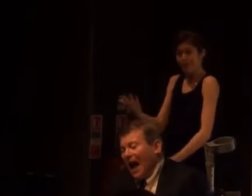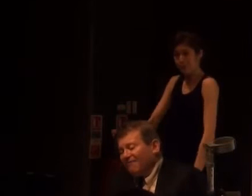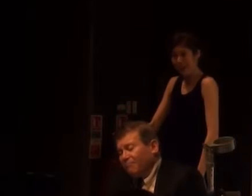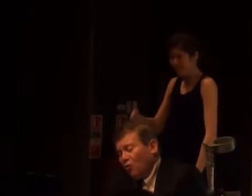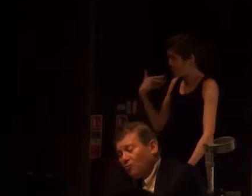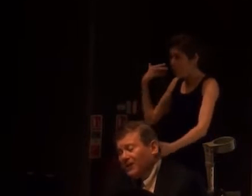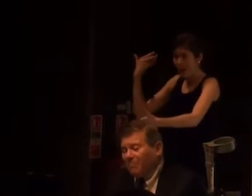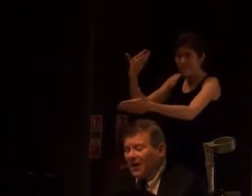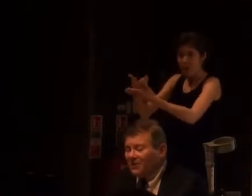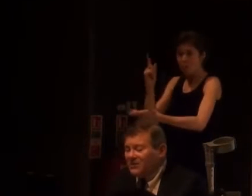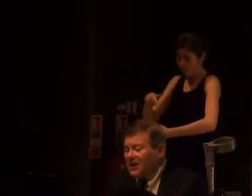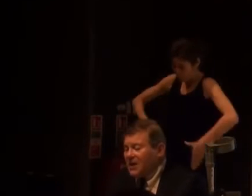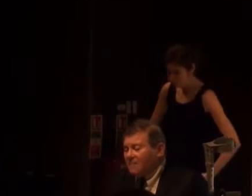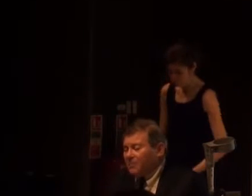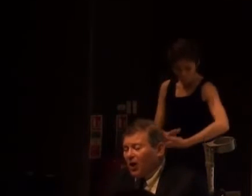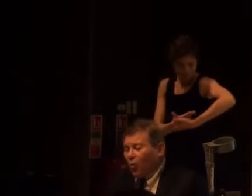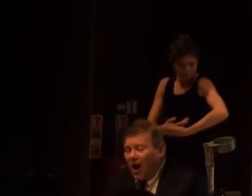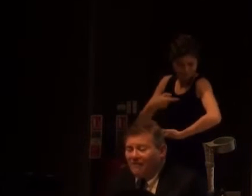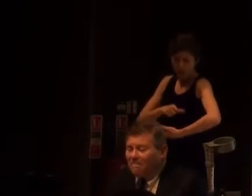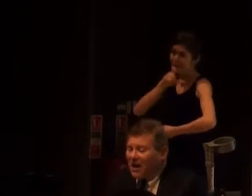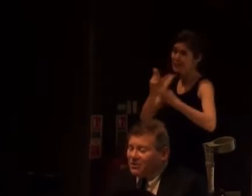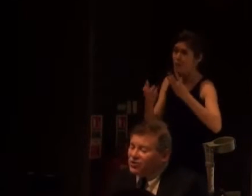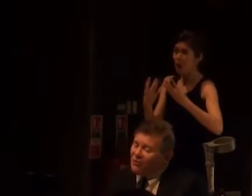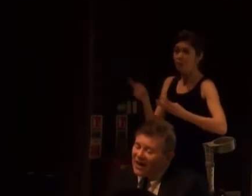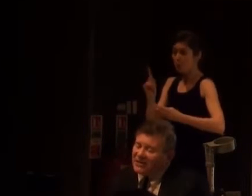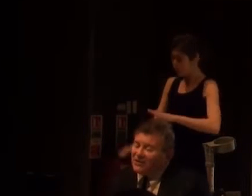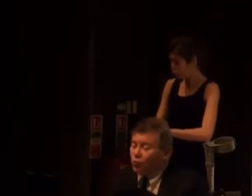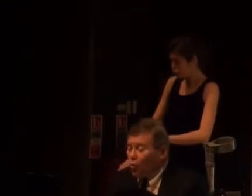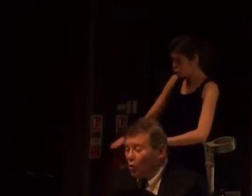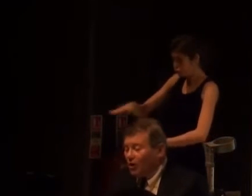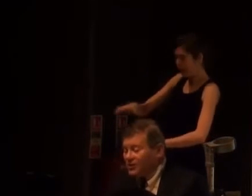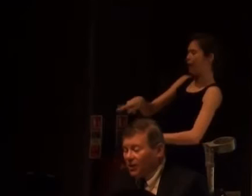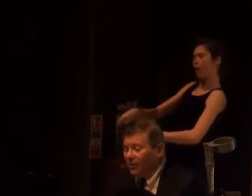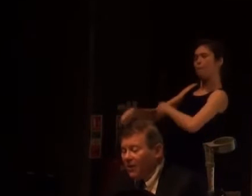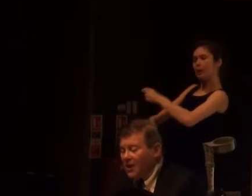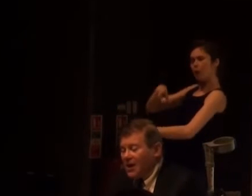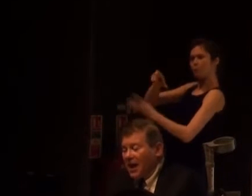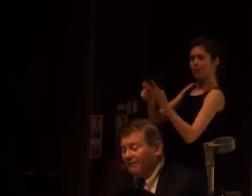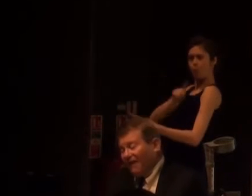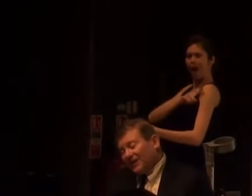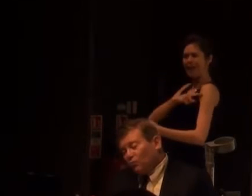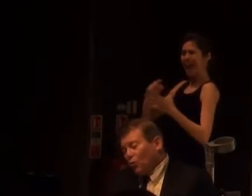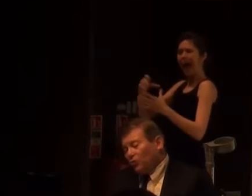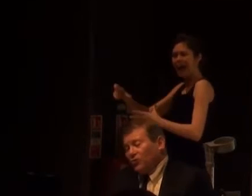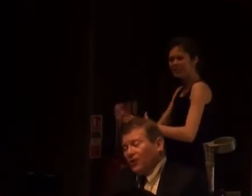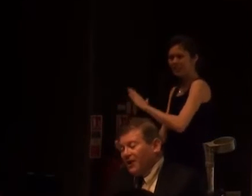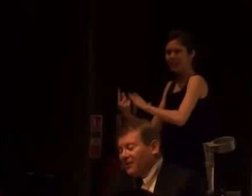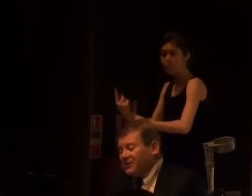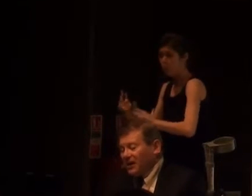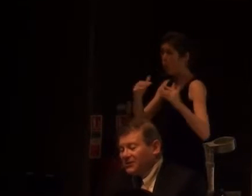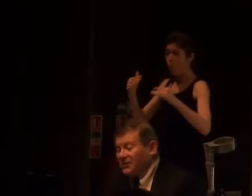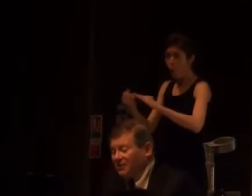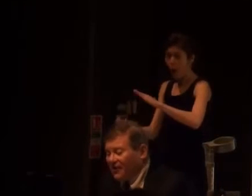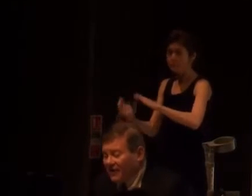people have born with impairments, people acquire impairments through accidents, war and so on. And in fact, in war-torn